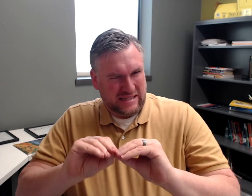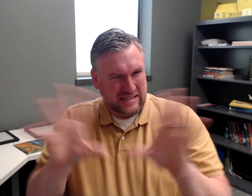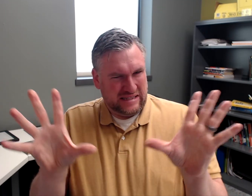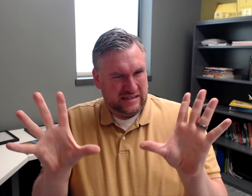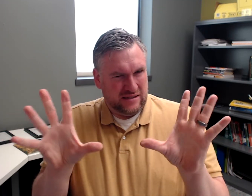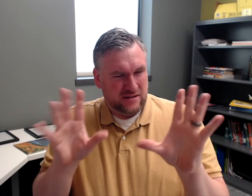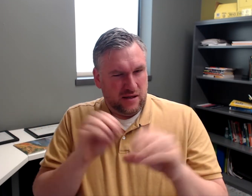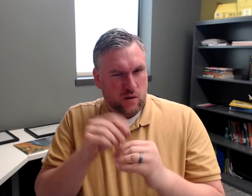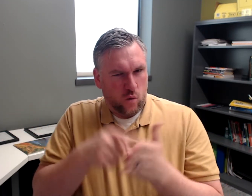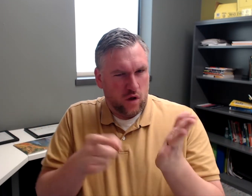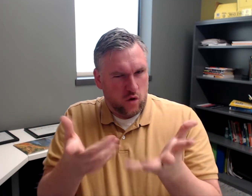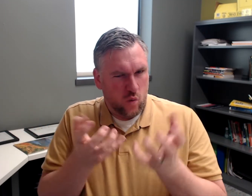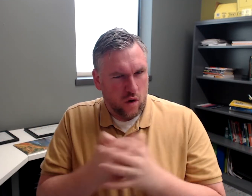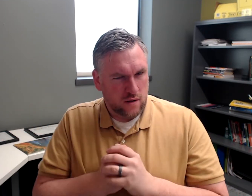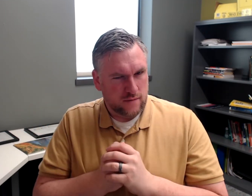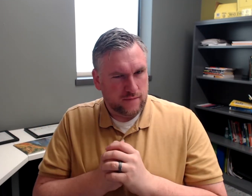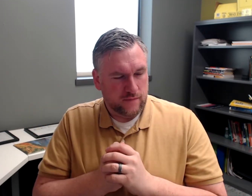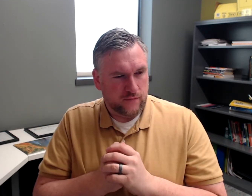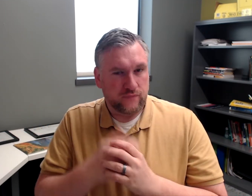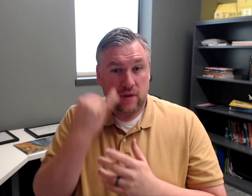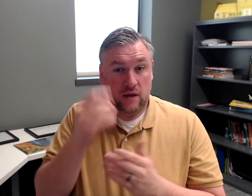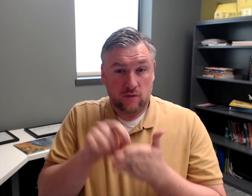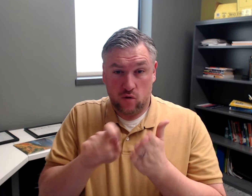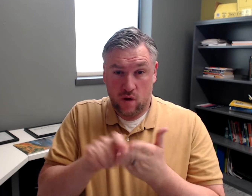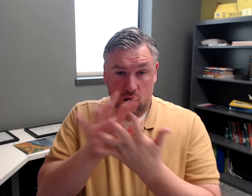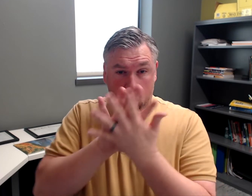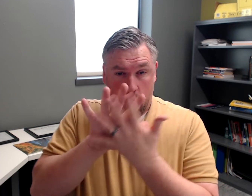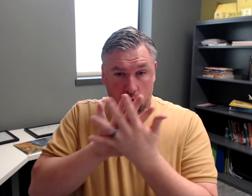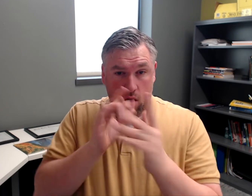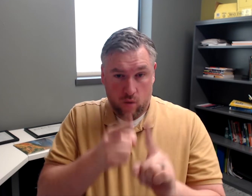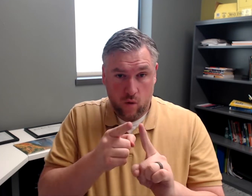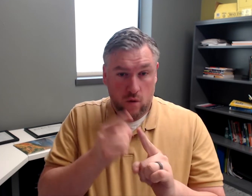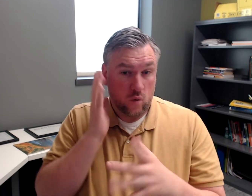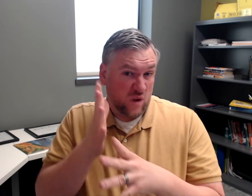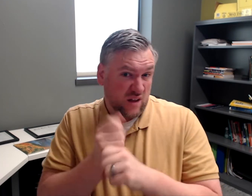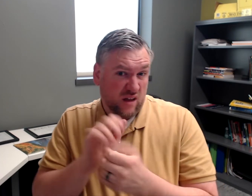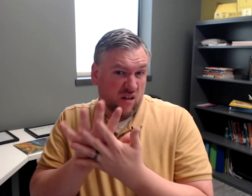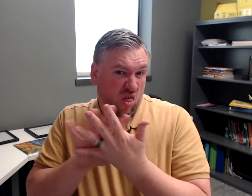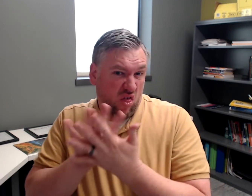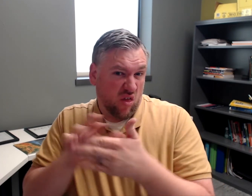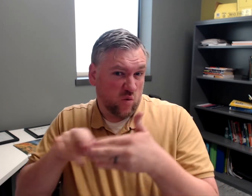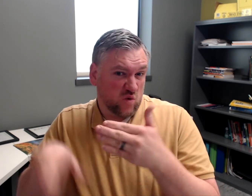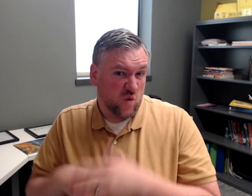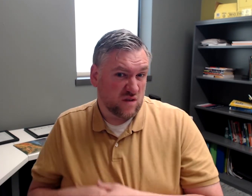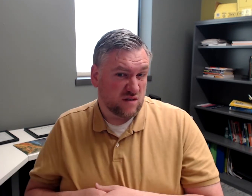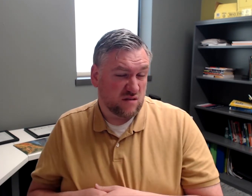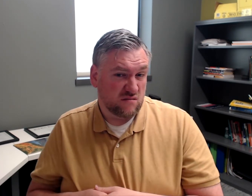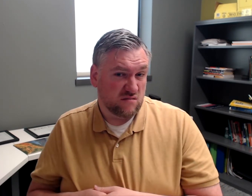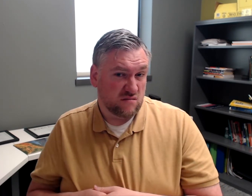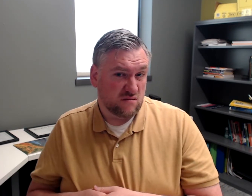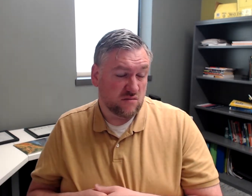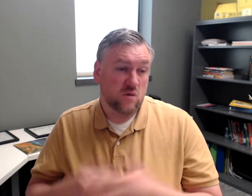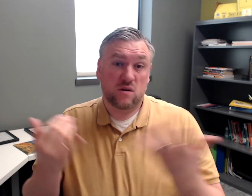Also, you need to be clear in what you want. If you write a vague goal, you're going to get vague results.